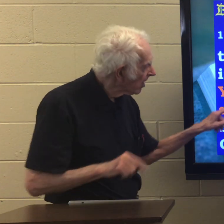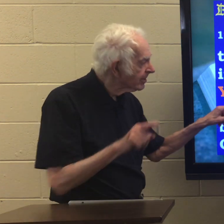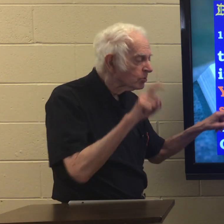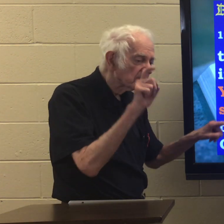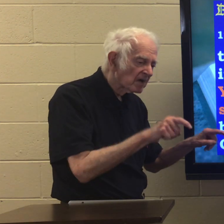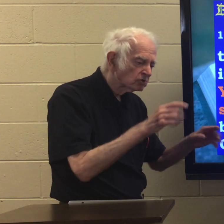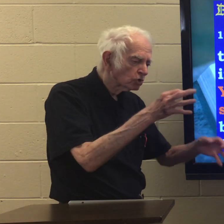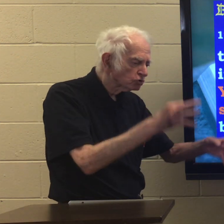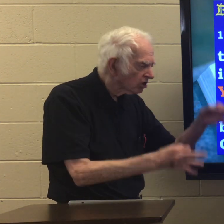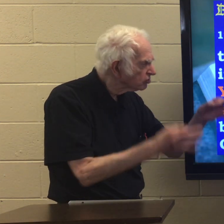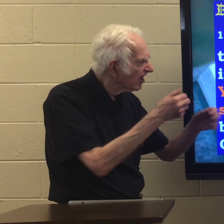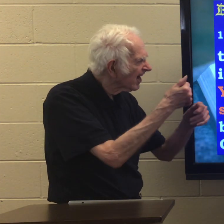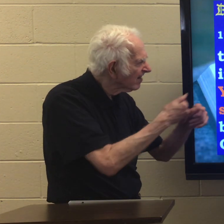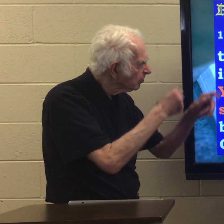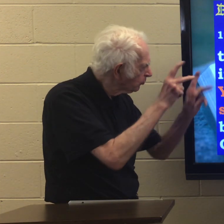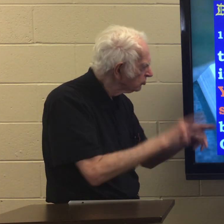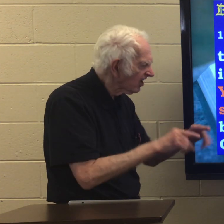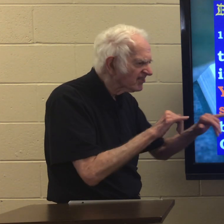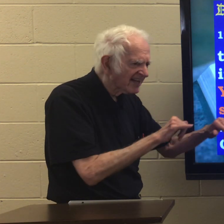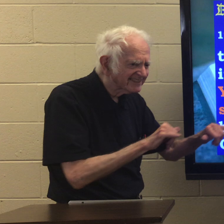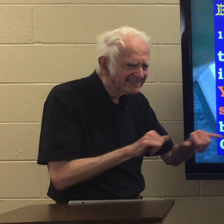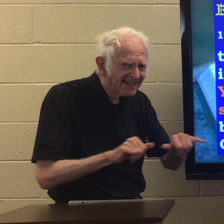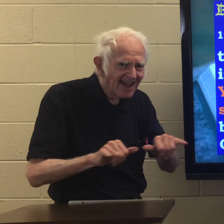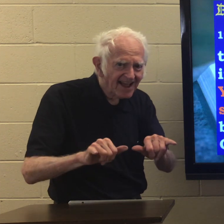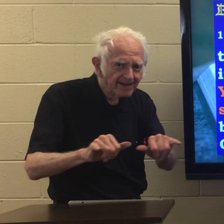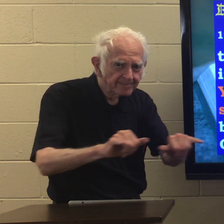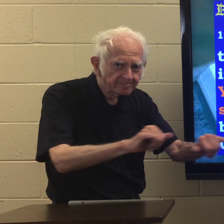You must judge every person the same.